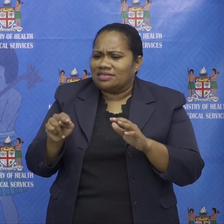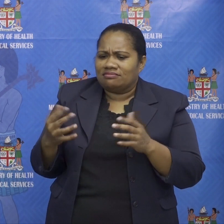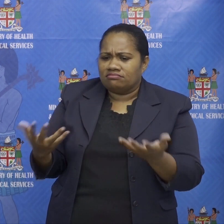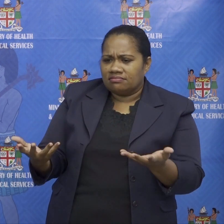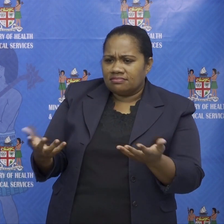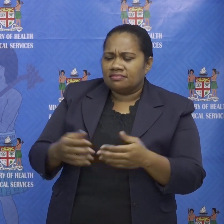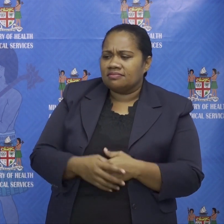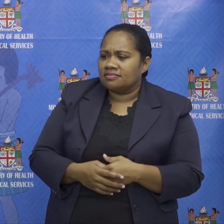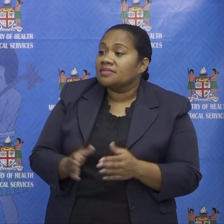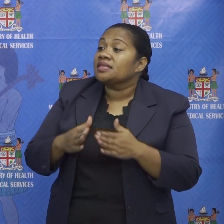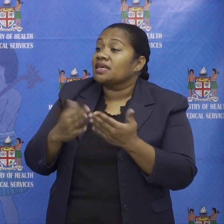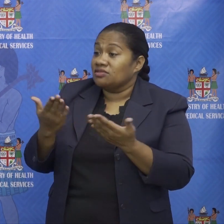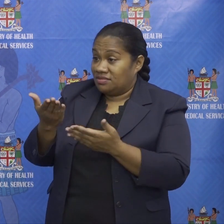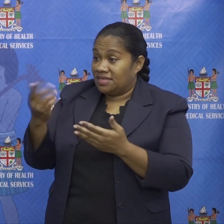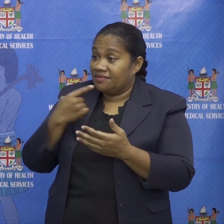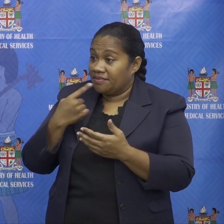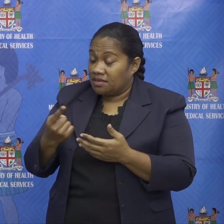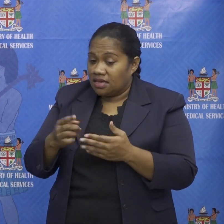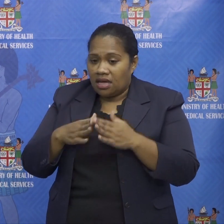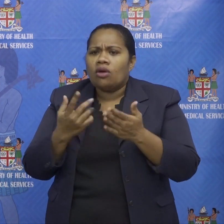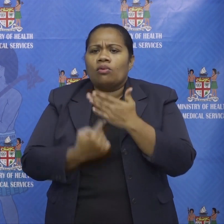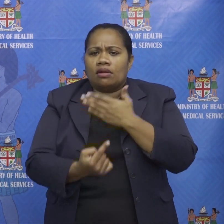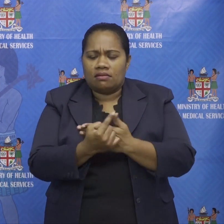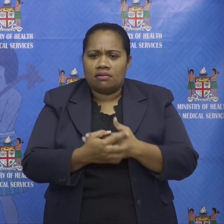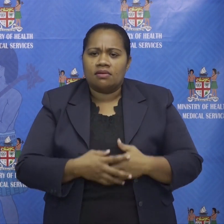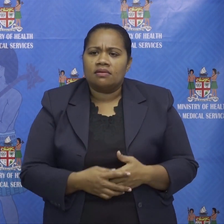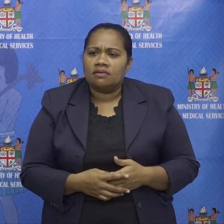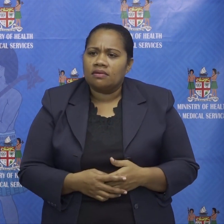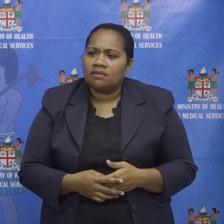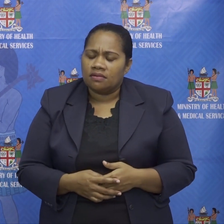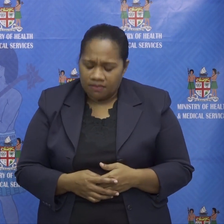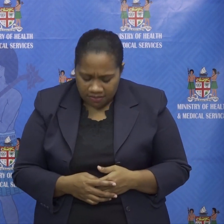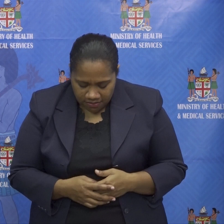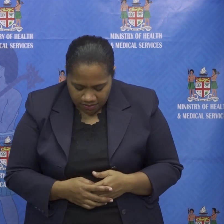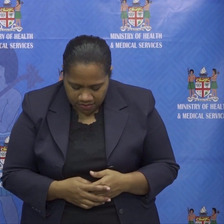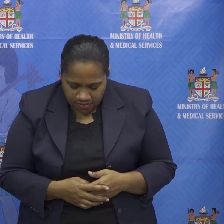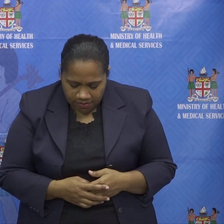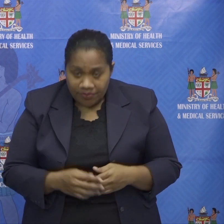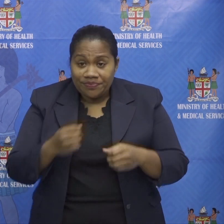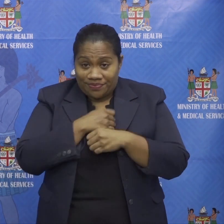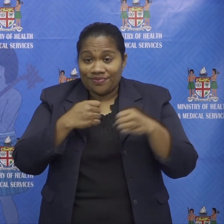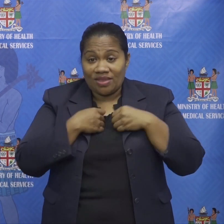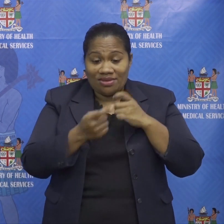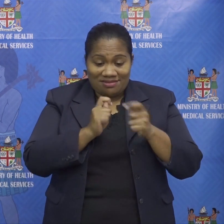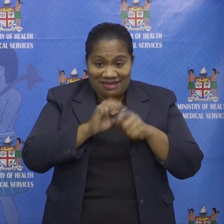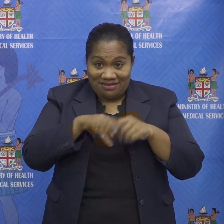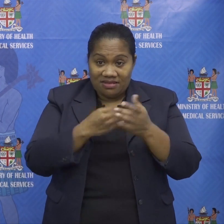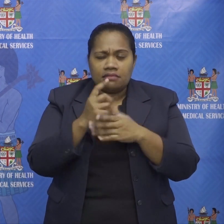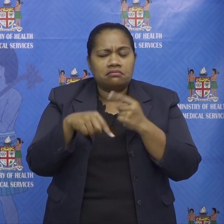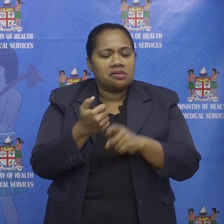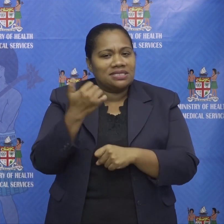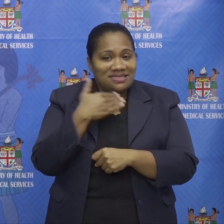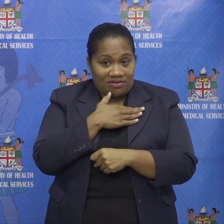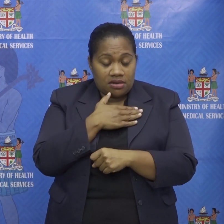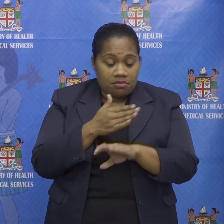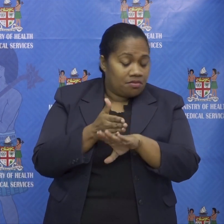yes as you mentioned so we had estimated that our maximum um daily capacity was about 600 tests before